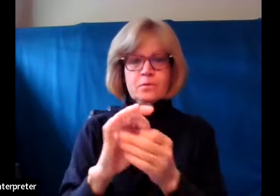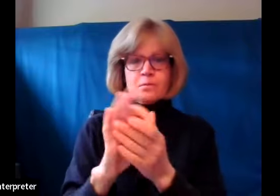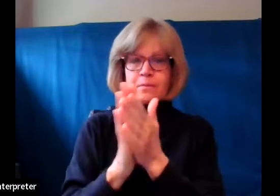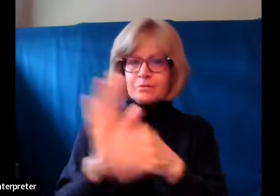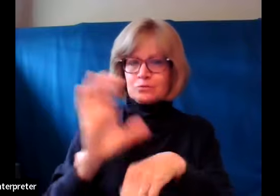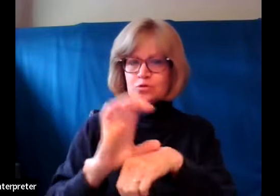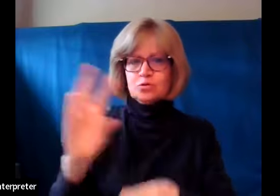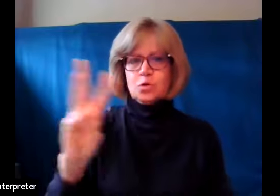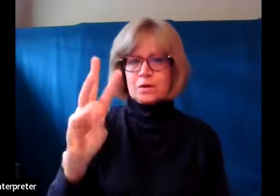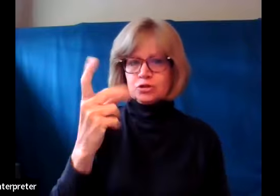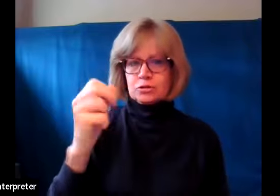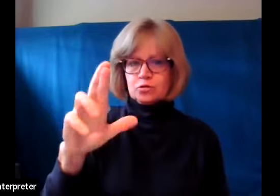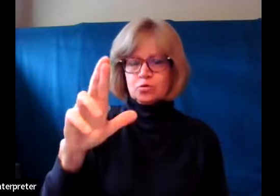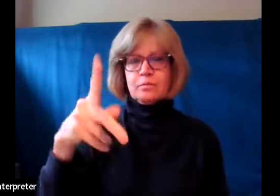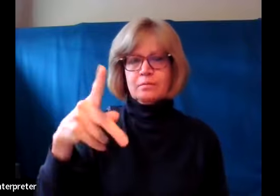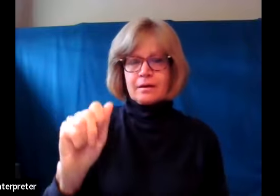Thank